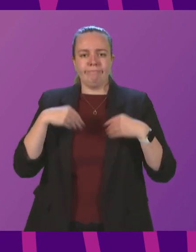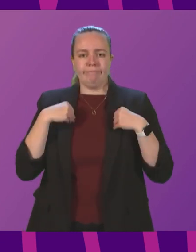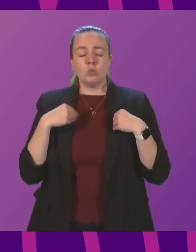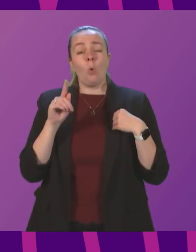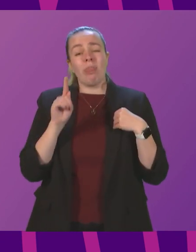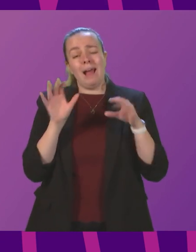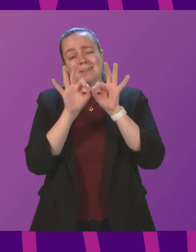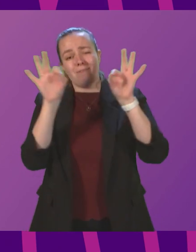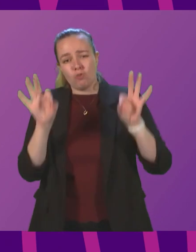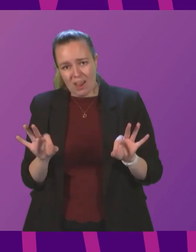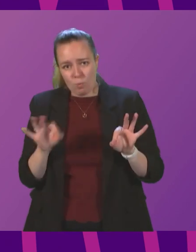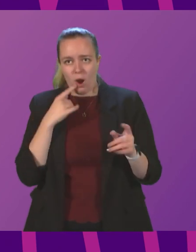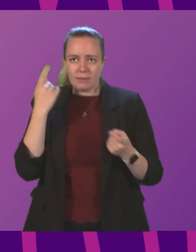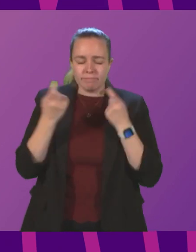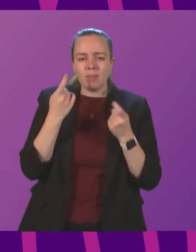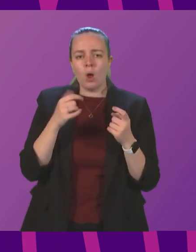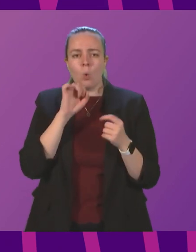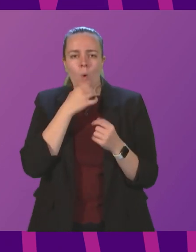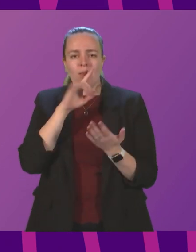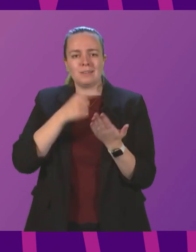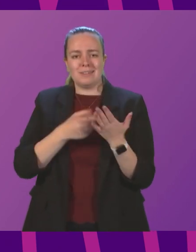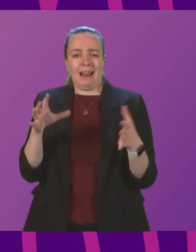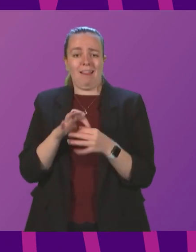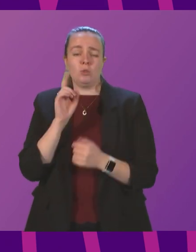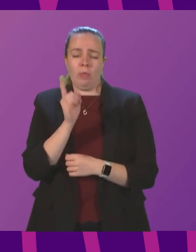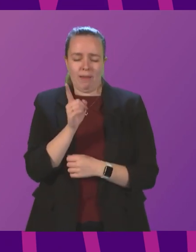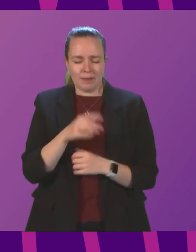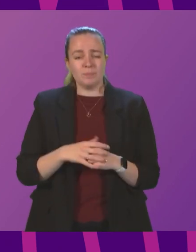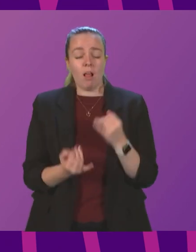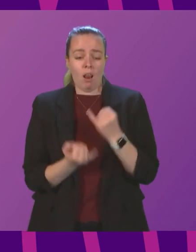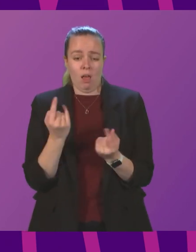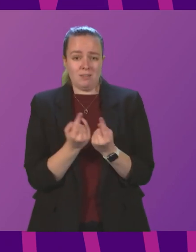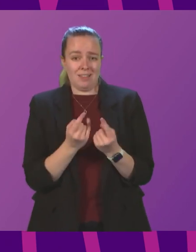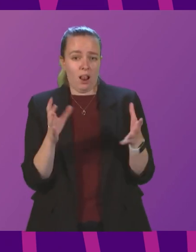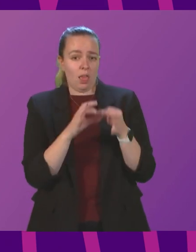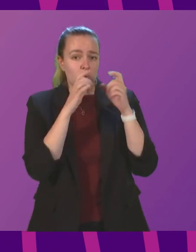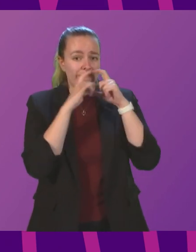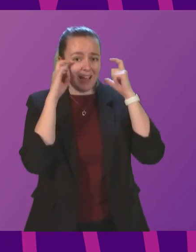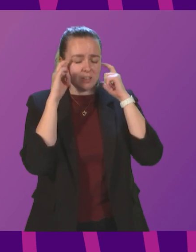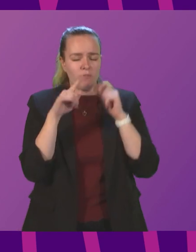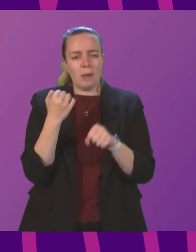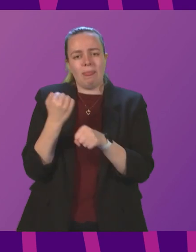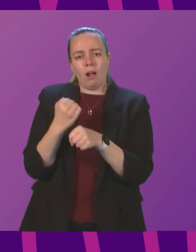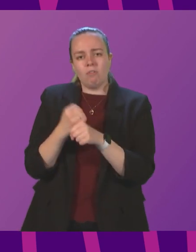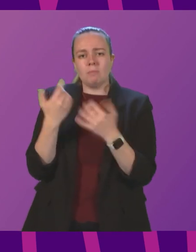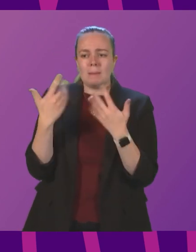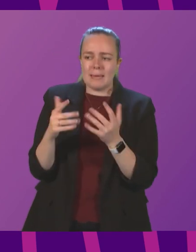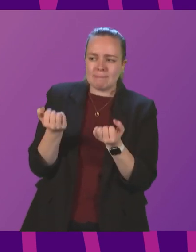we consider and we'll take decisions accordingly. Lastly, on the question of face curvings, the government has judged,